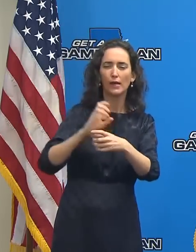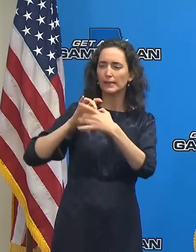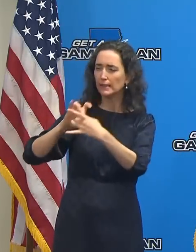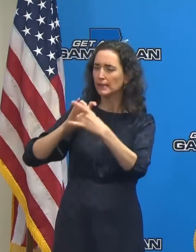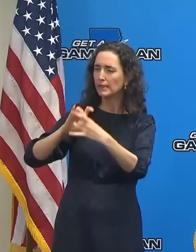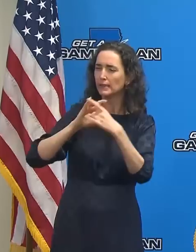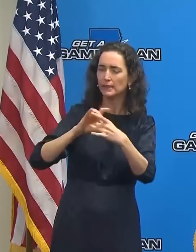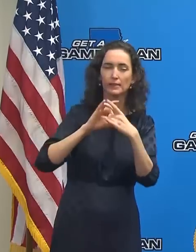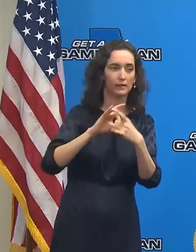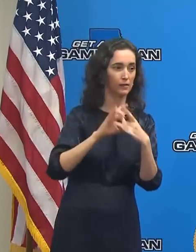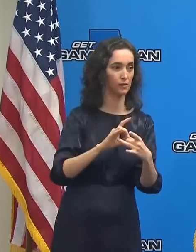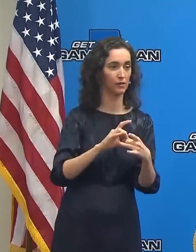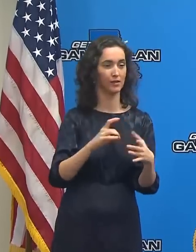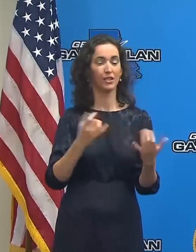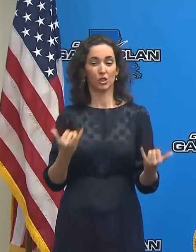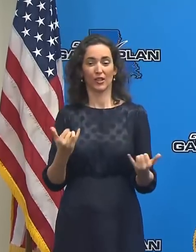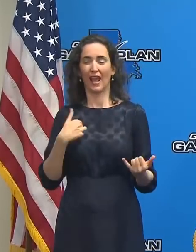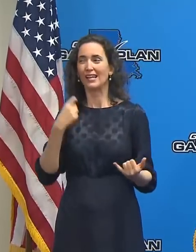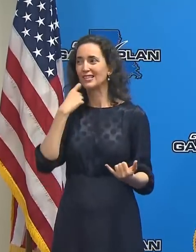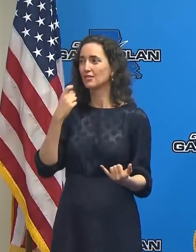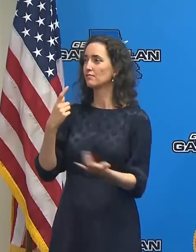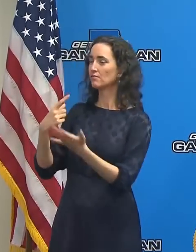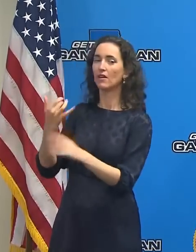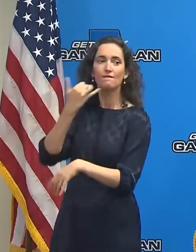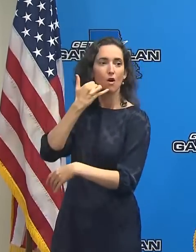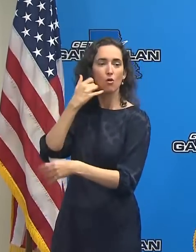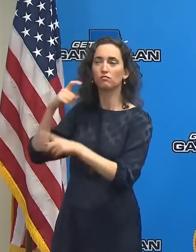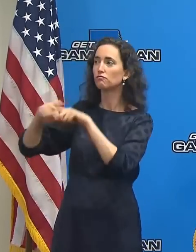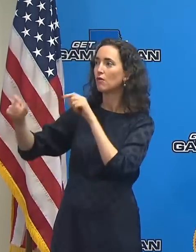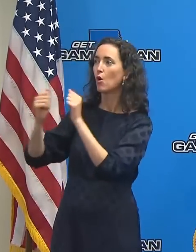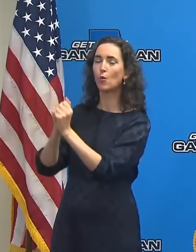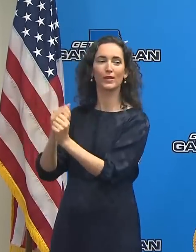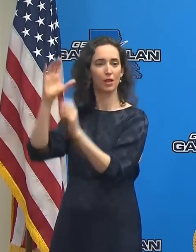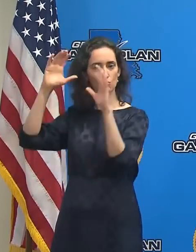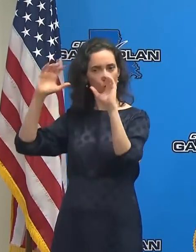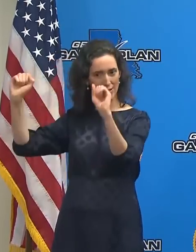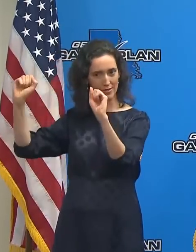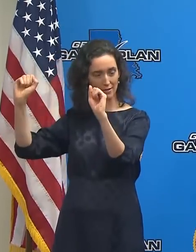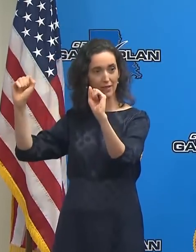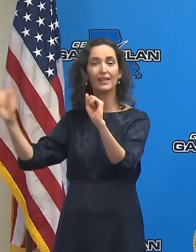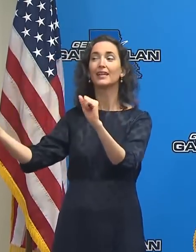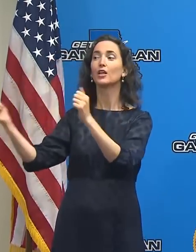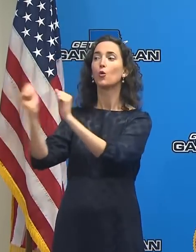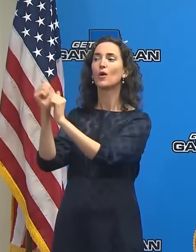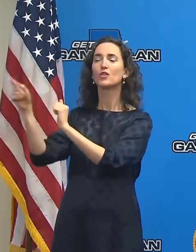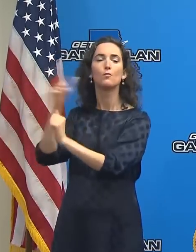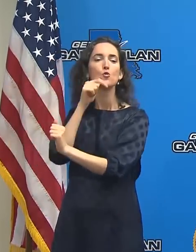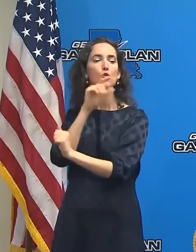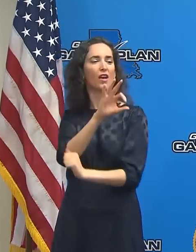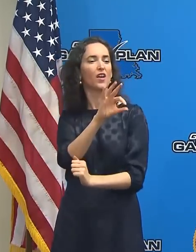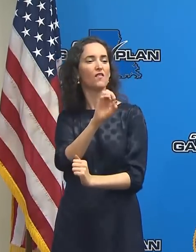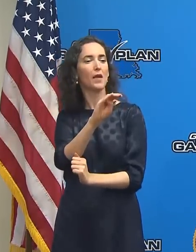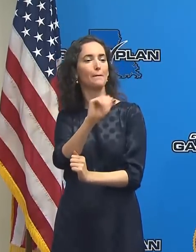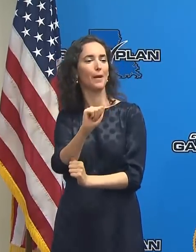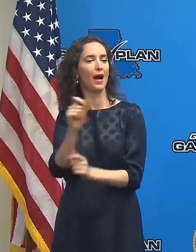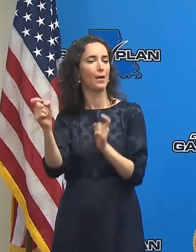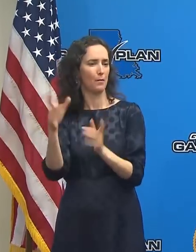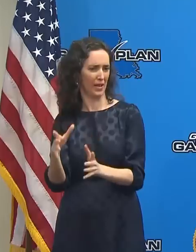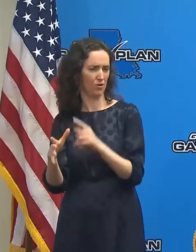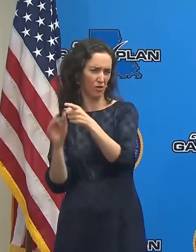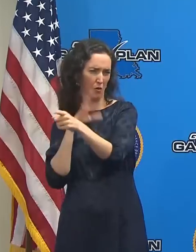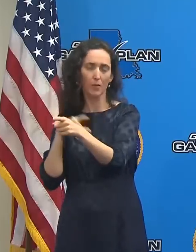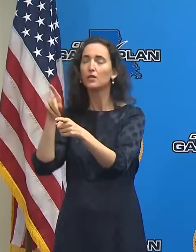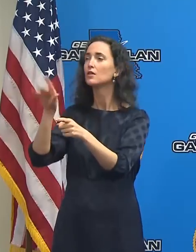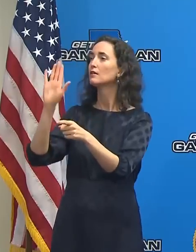the I'm sorry, the president, and he had the FEMA administrator in the office with him. And I just told her, I said, be